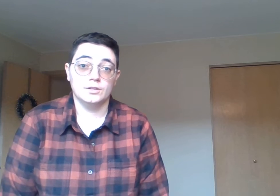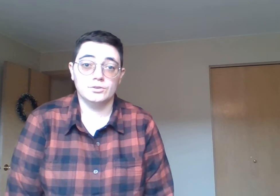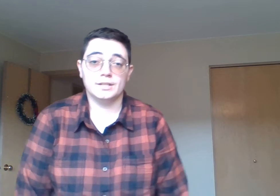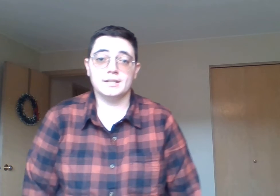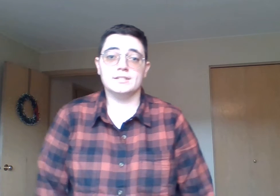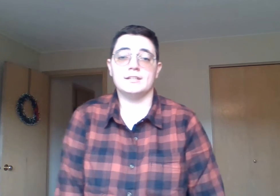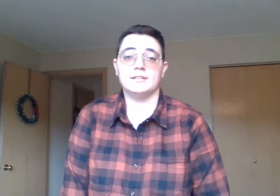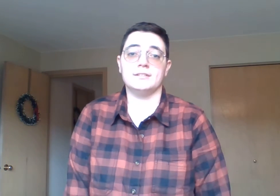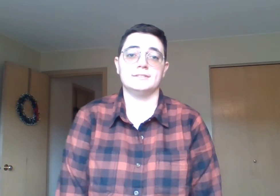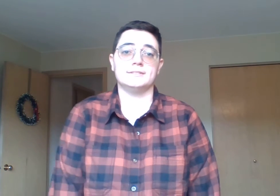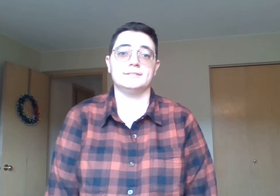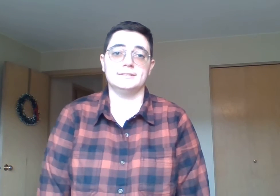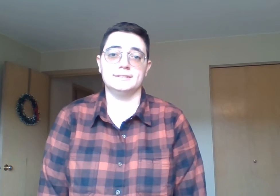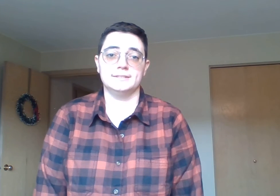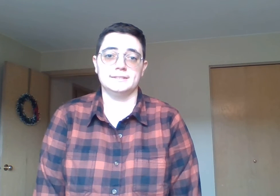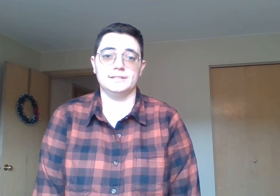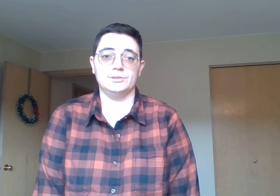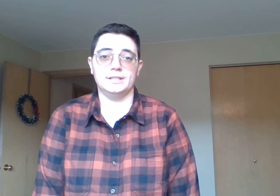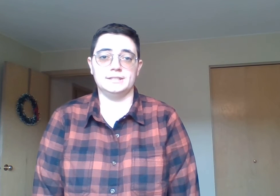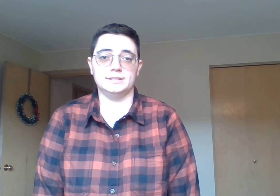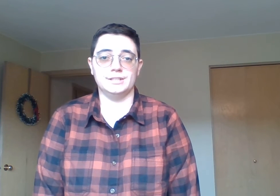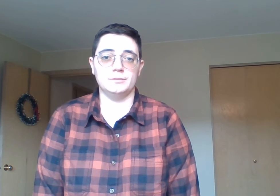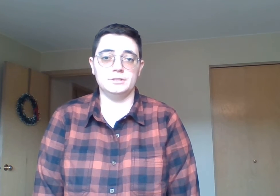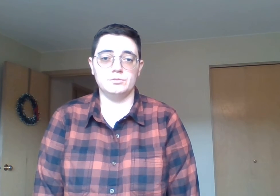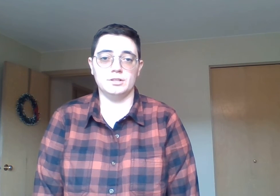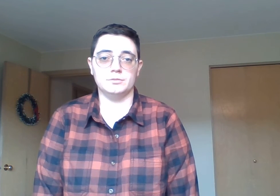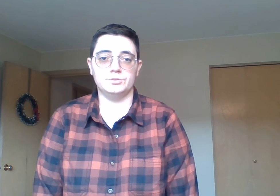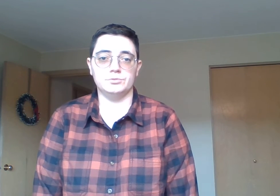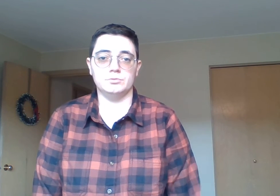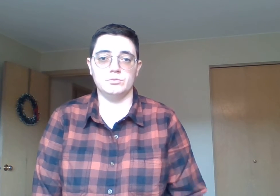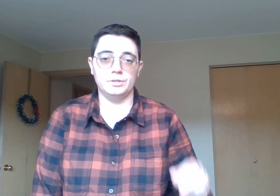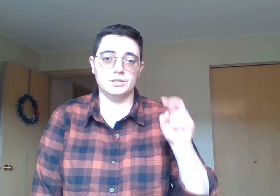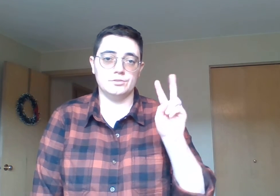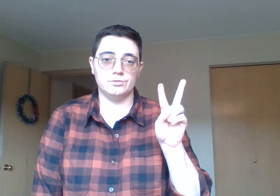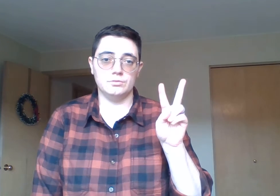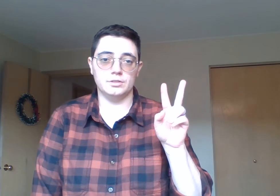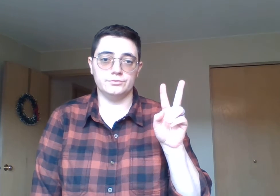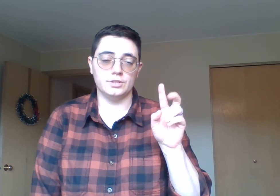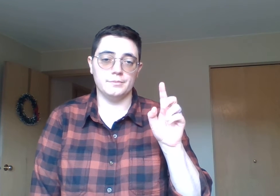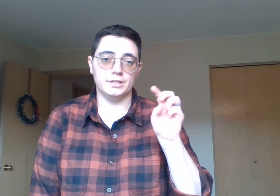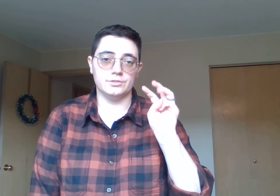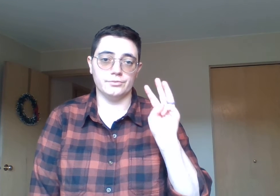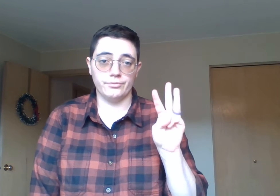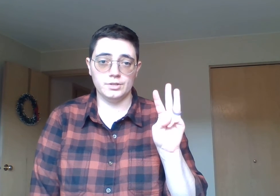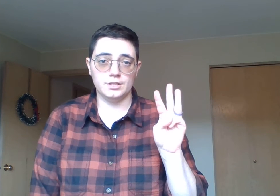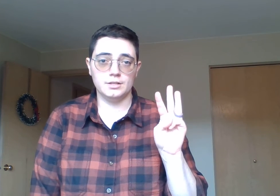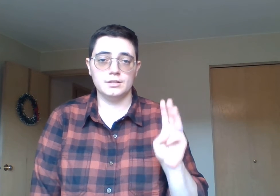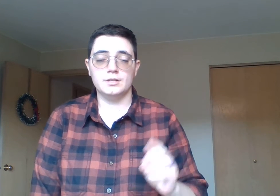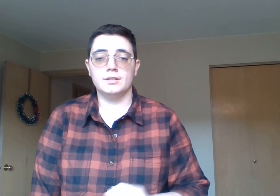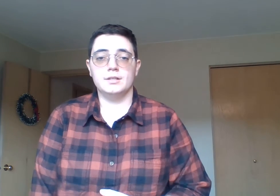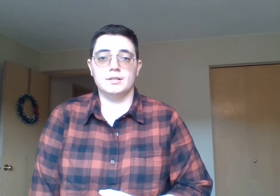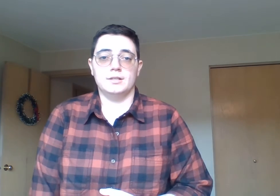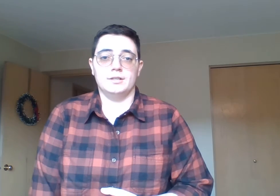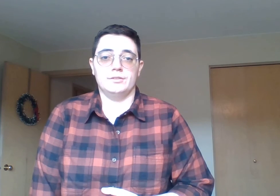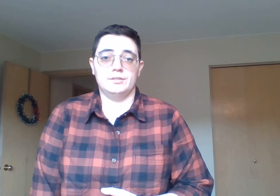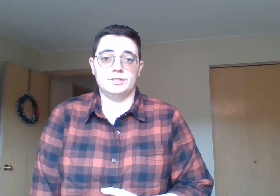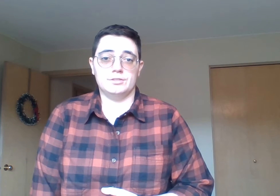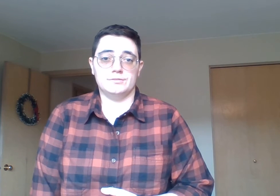Okay, guys. Hello, ladies and gentlemen. Welcome to Week 2 of Trimester 3, the digital